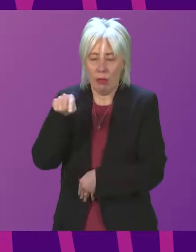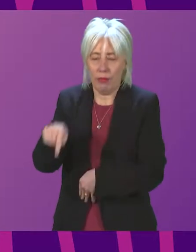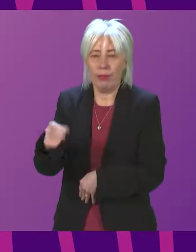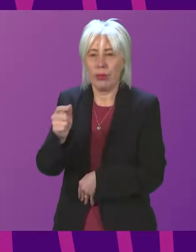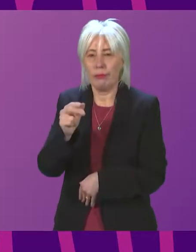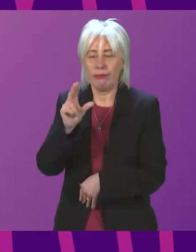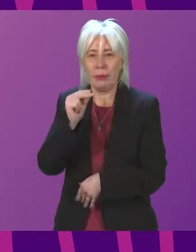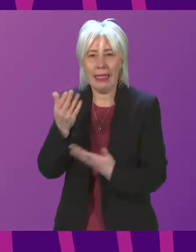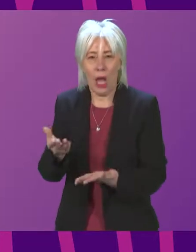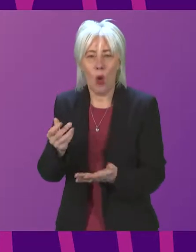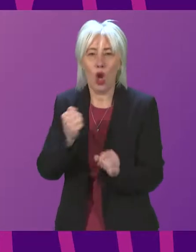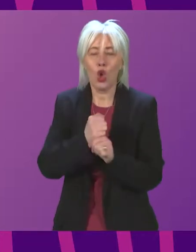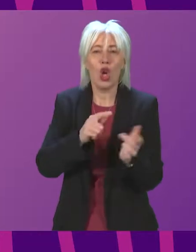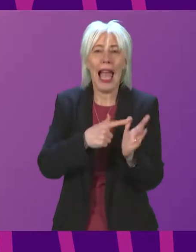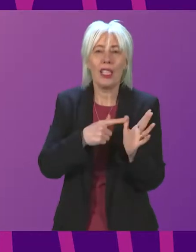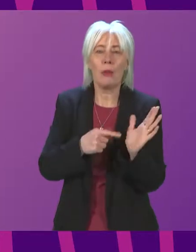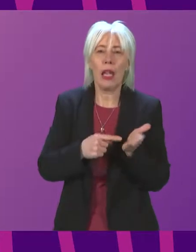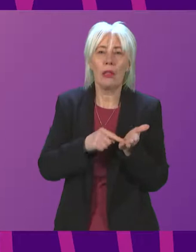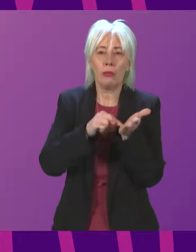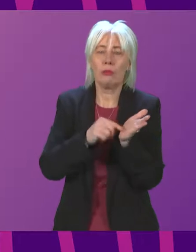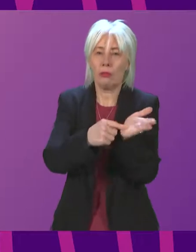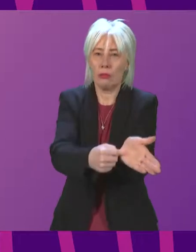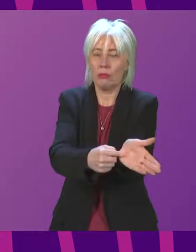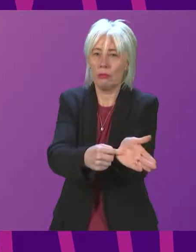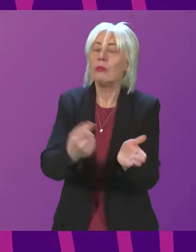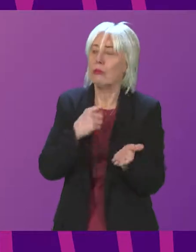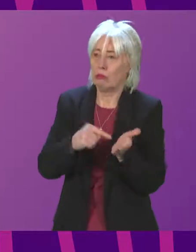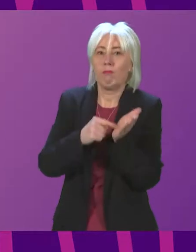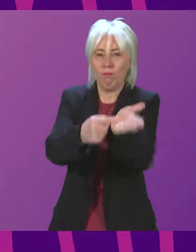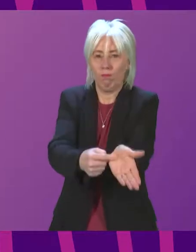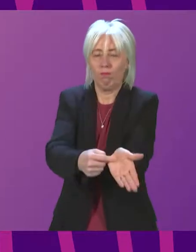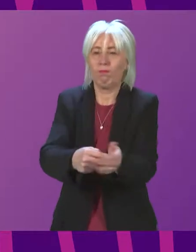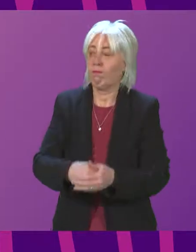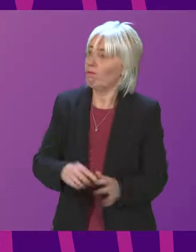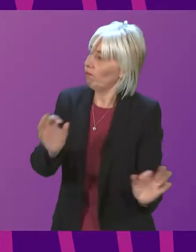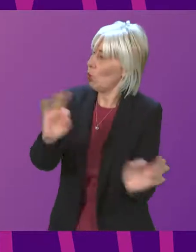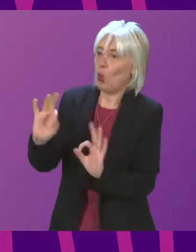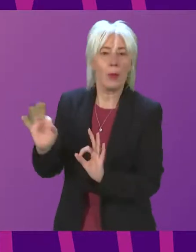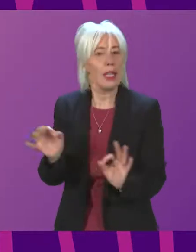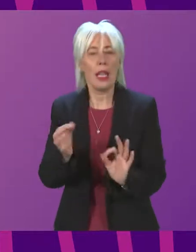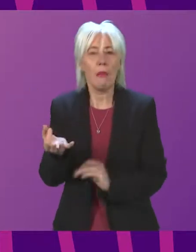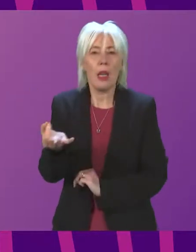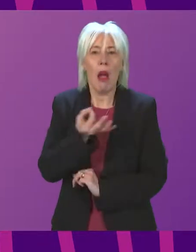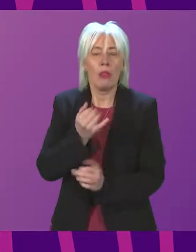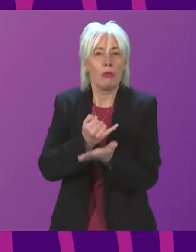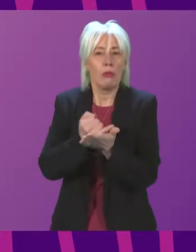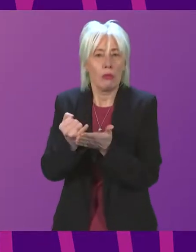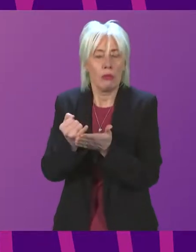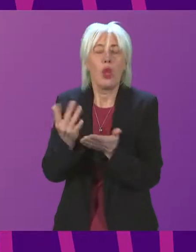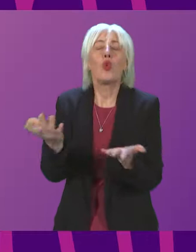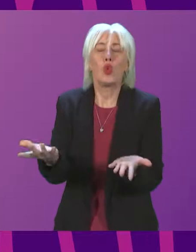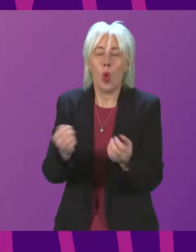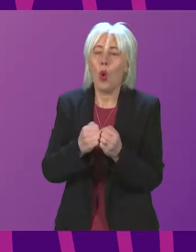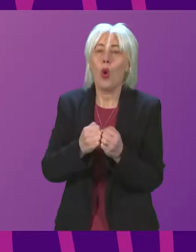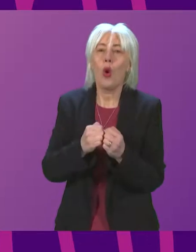George Adam to move the motion. Thank you, President and Officer. And moved. Thank you. No member has asked to speak against the motion. Therefore, the question